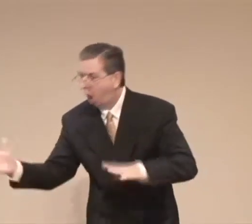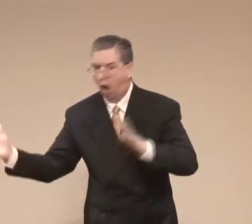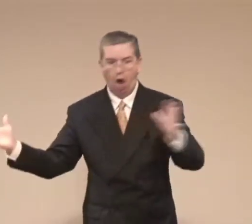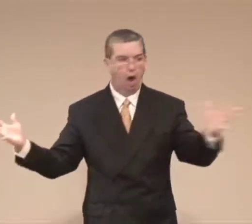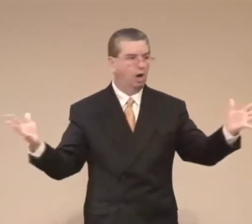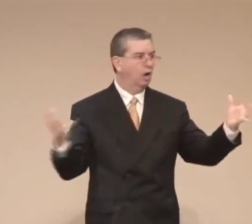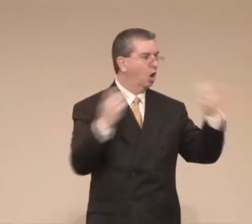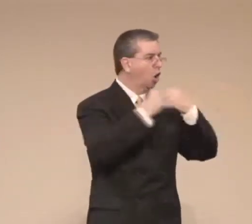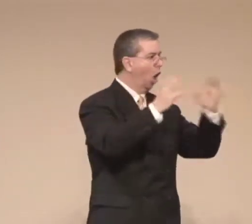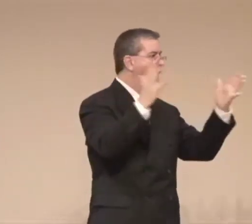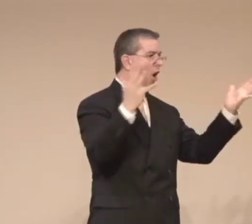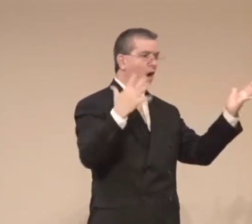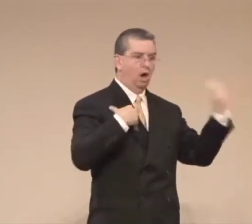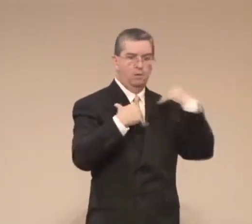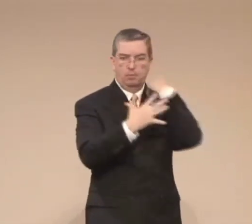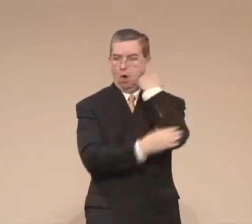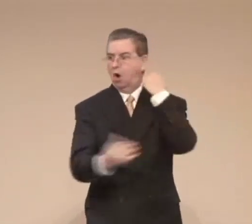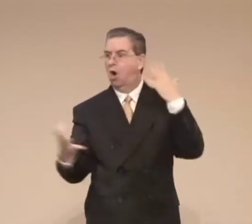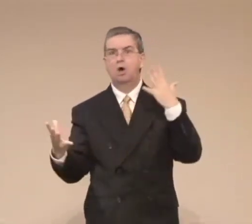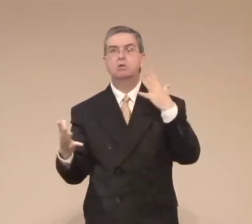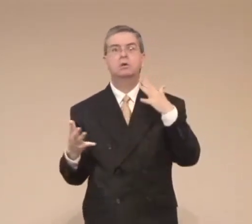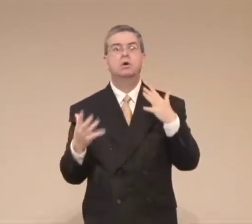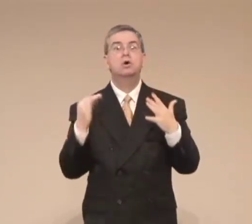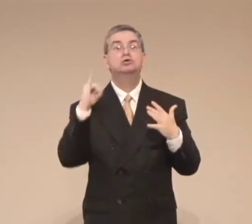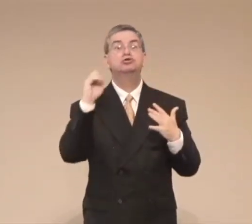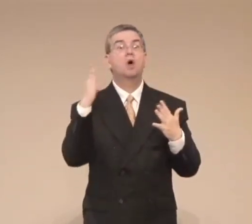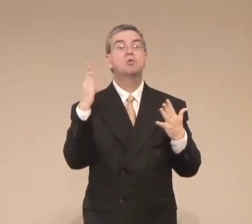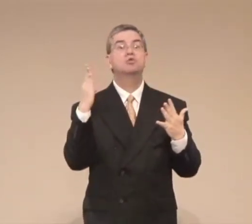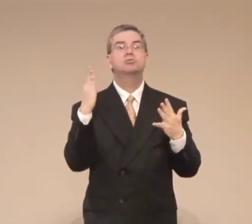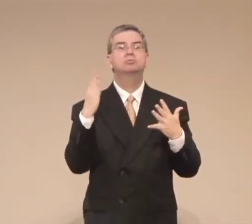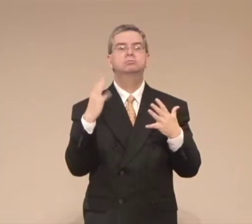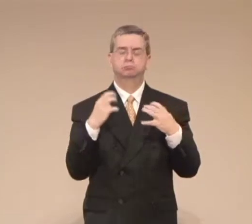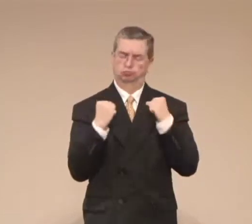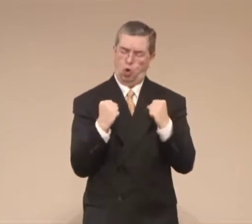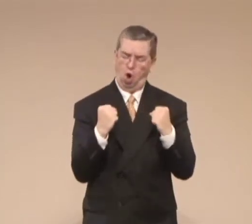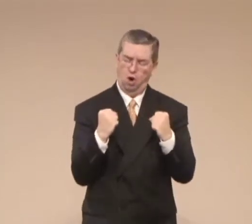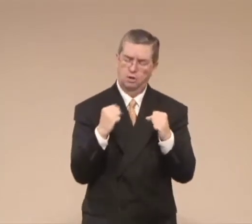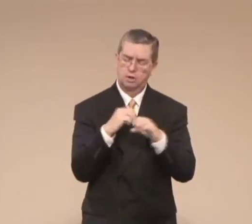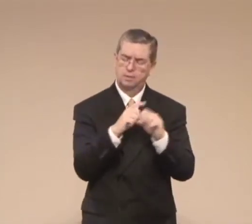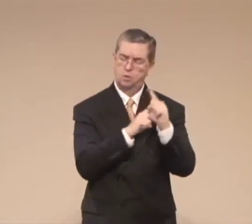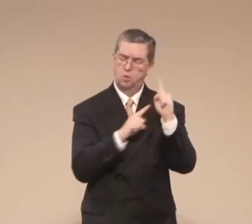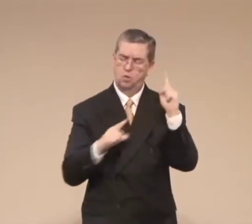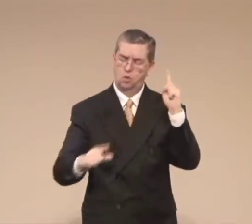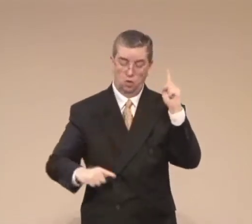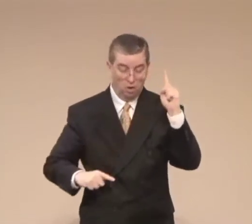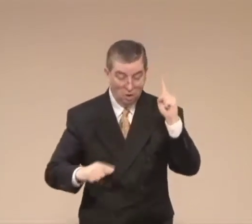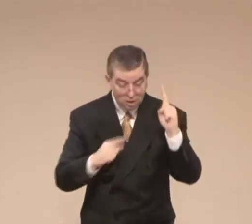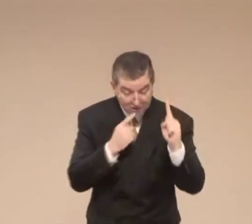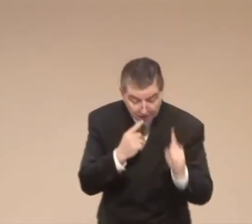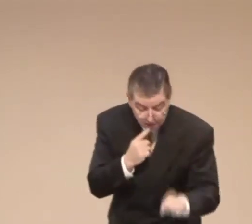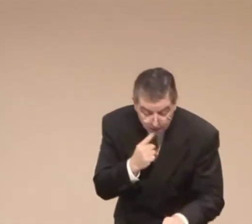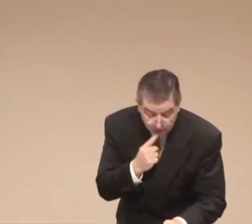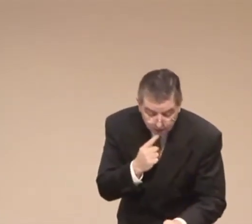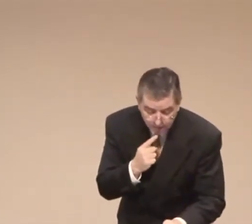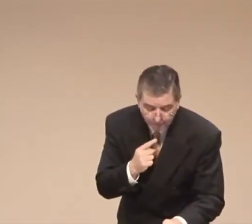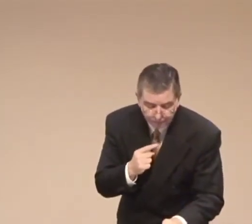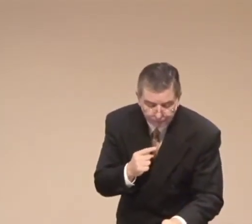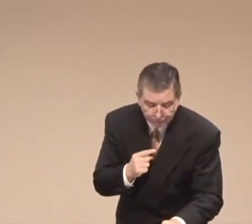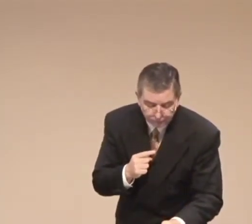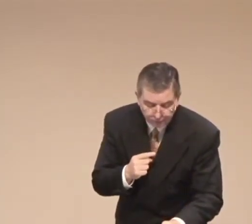Job was, all his children and everything he owned, and he was now a poor man, he was strong in